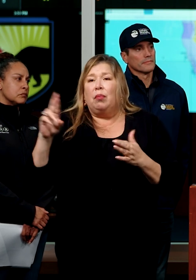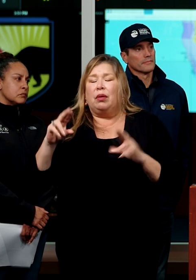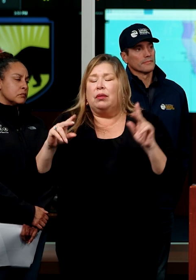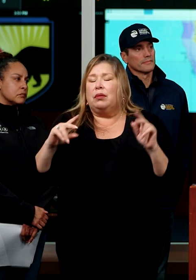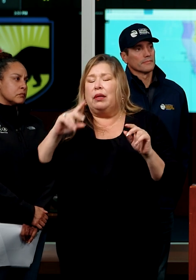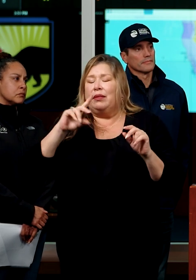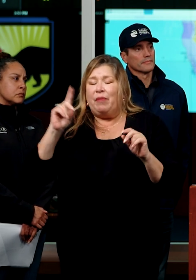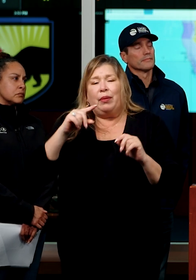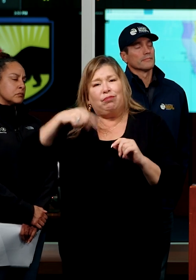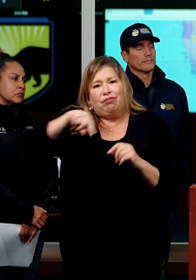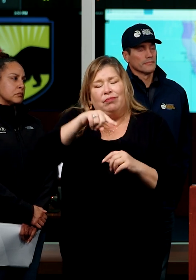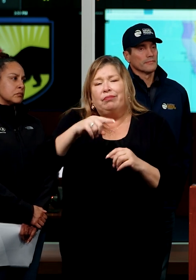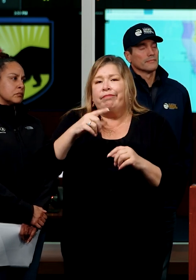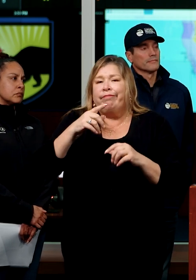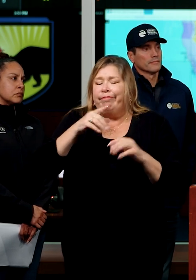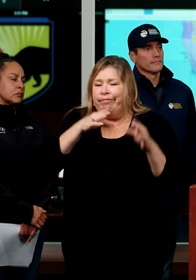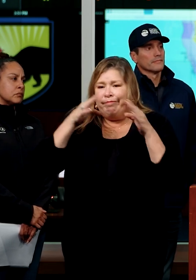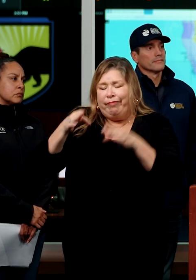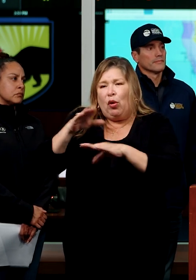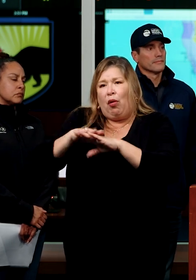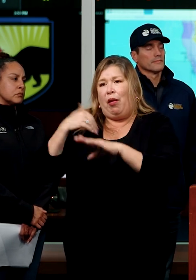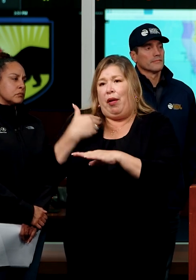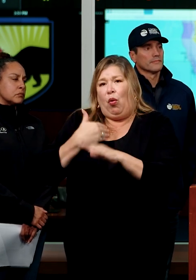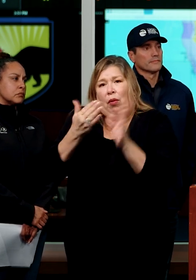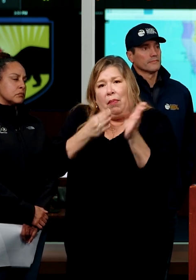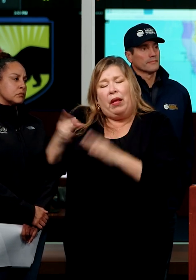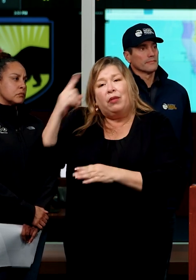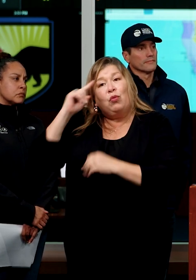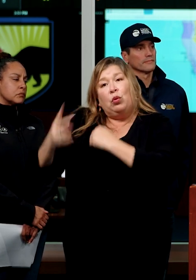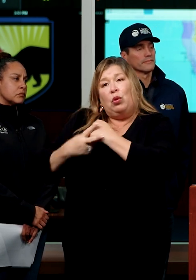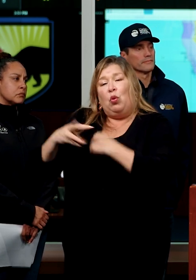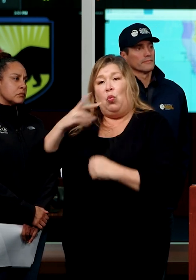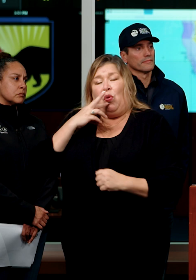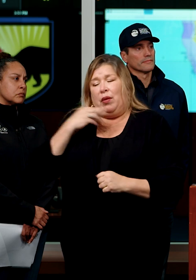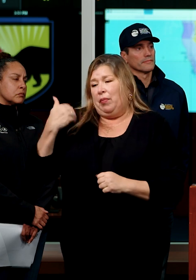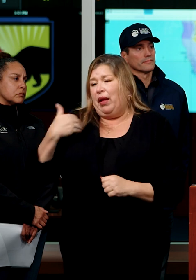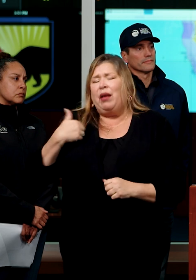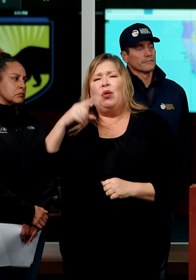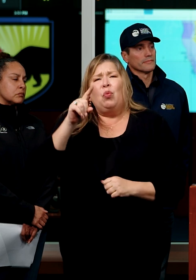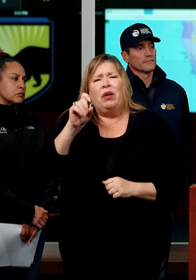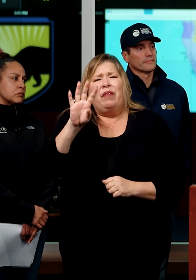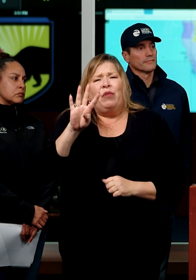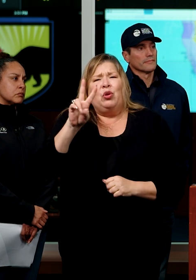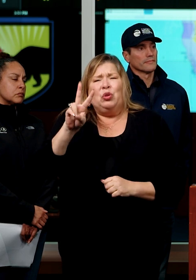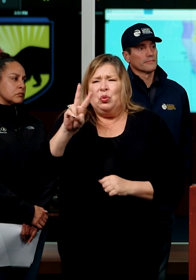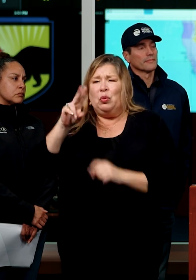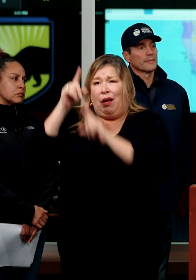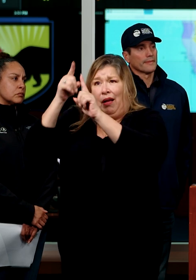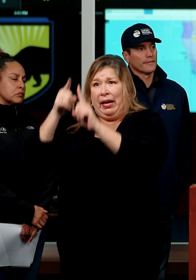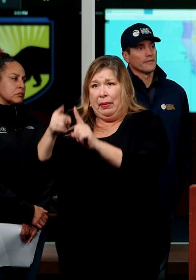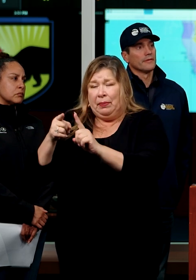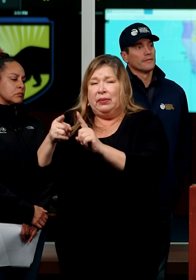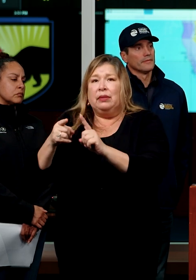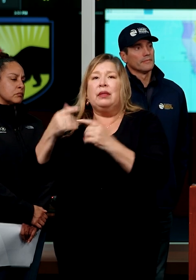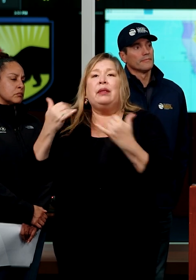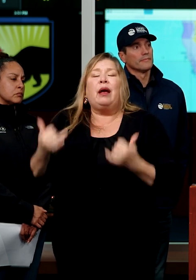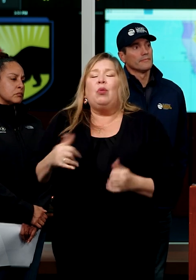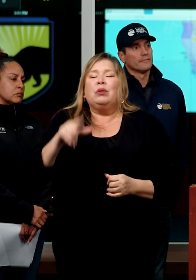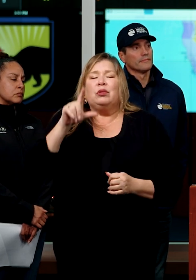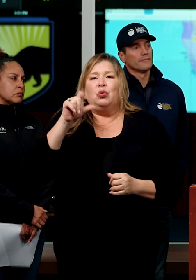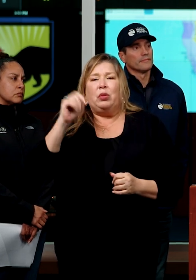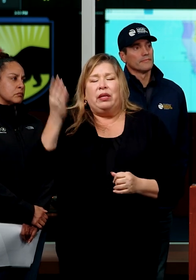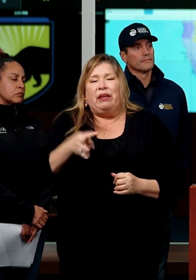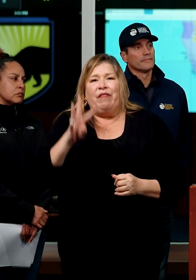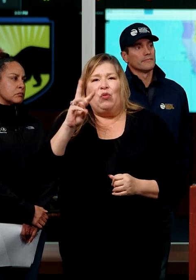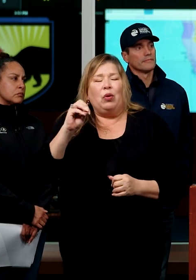master plan for water. Uh, we went from 142 action items a few years ago to a 2040 water plan